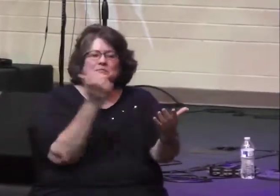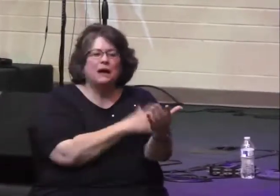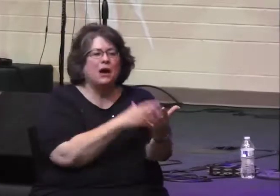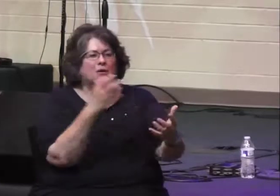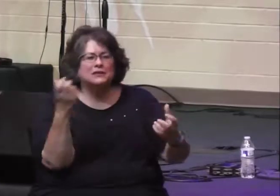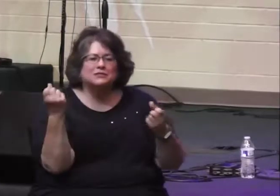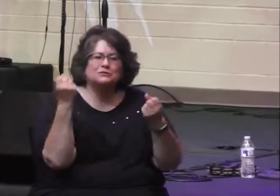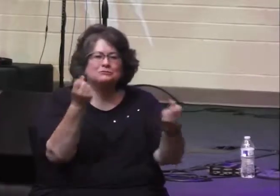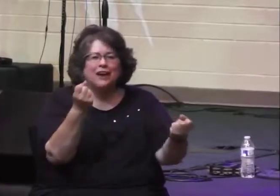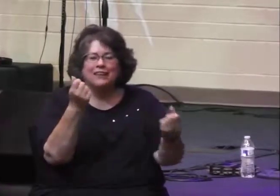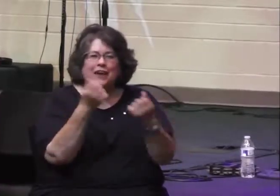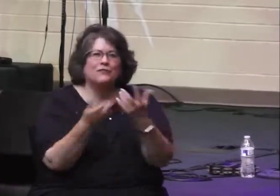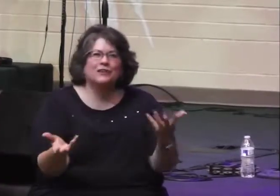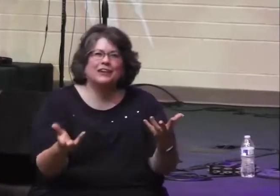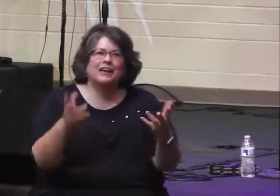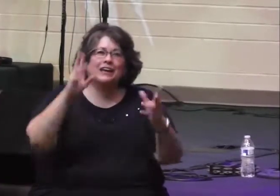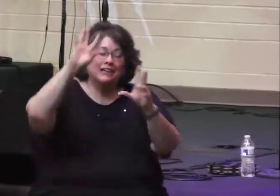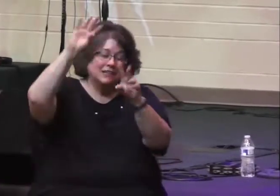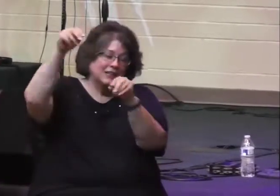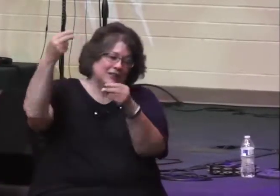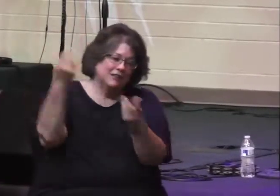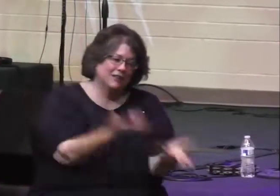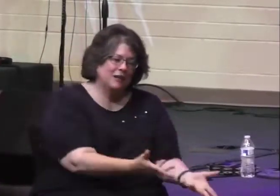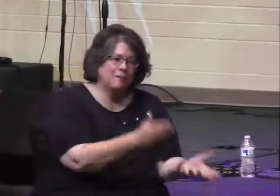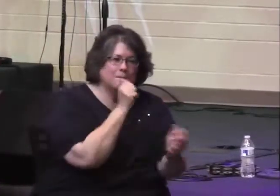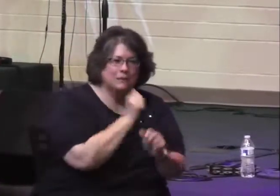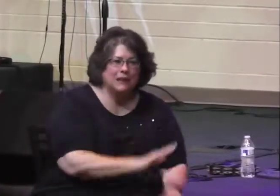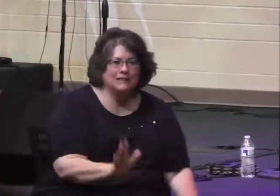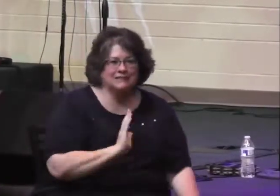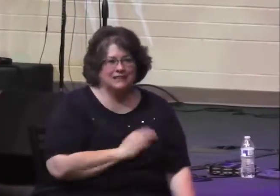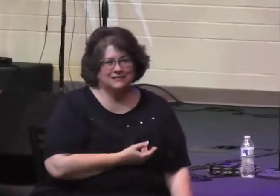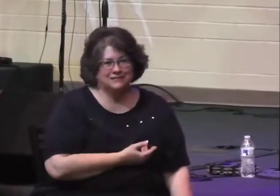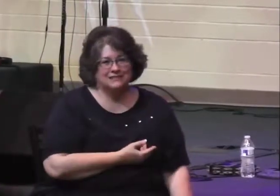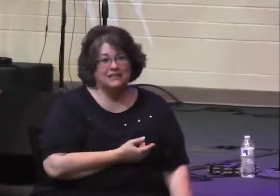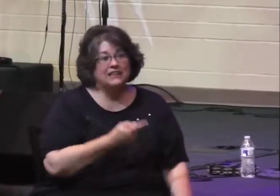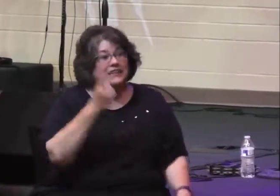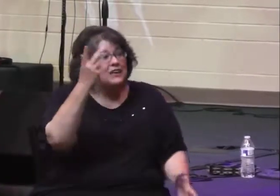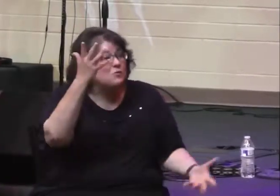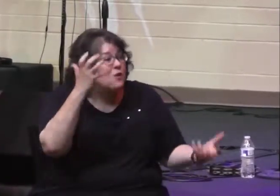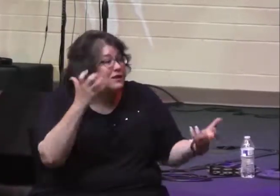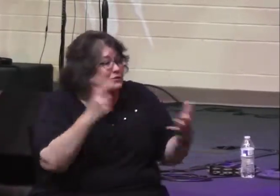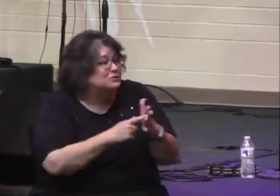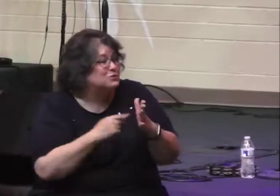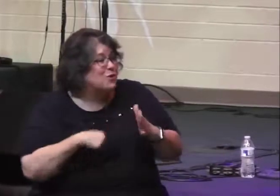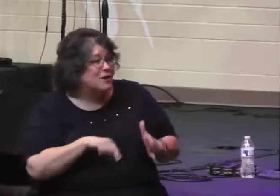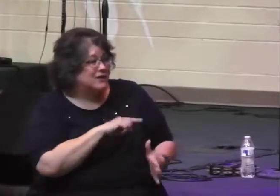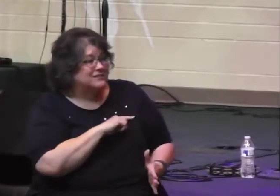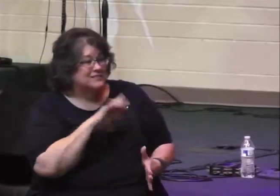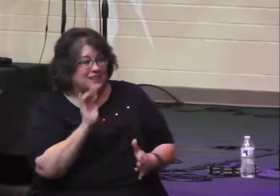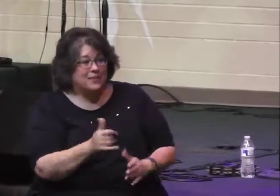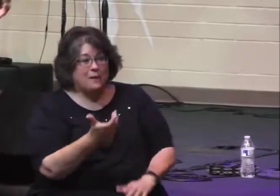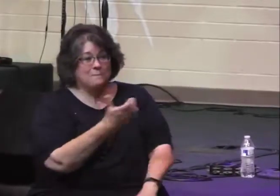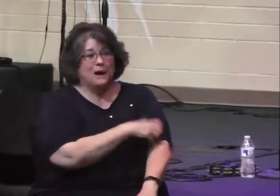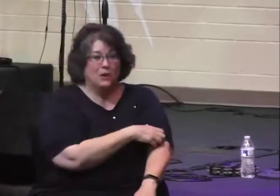God delights to show us his power if we are dependent on him.